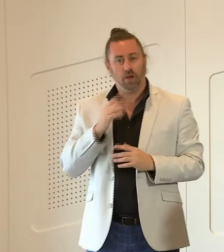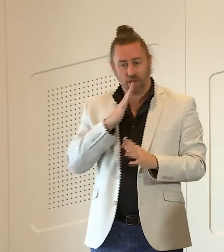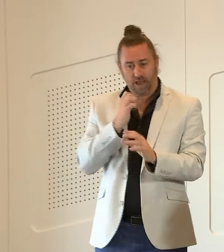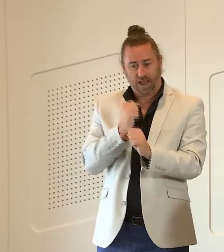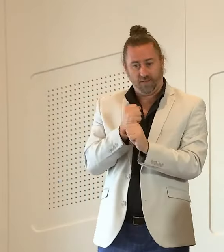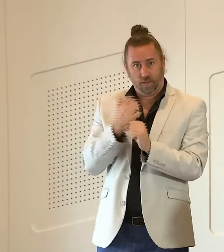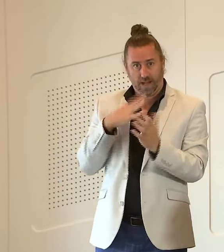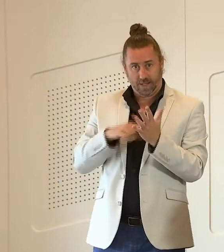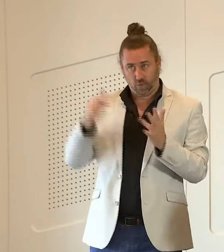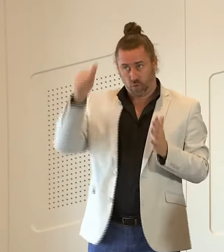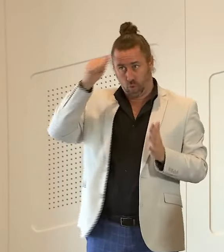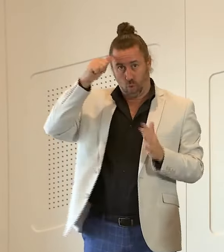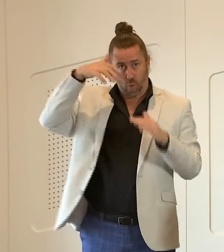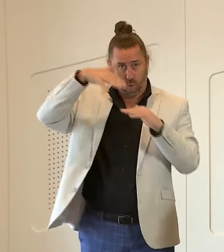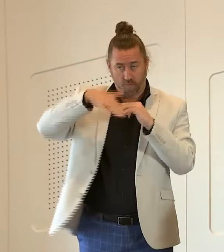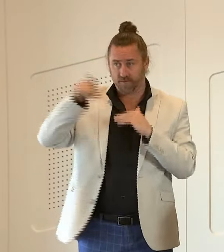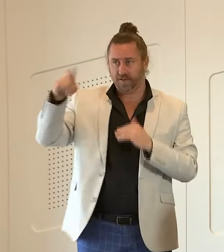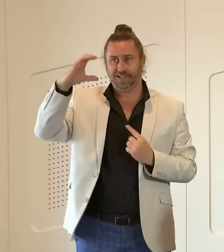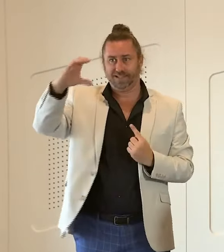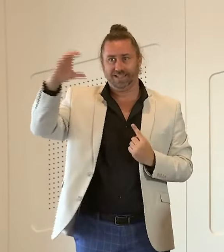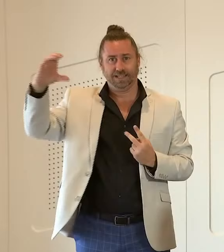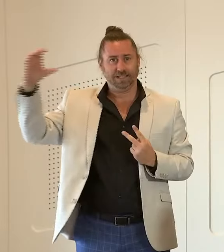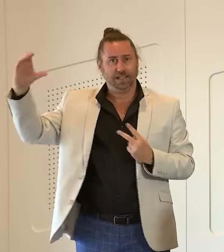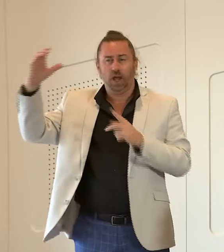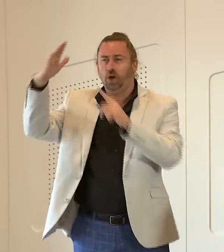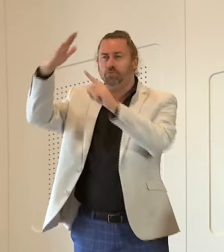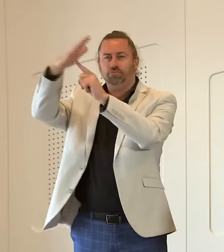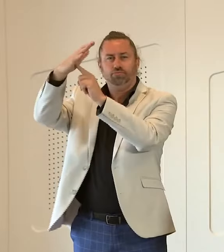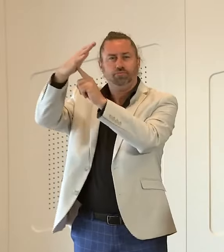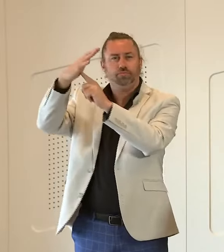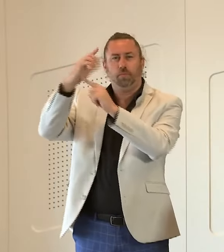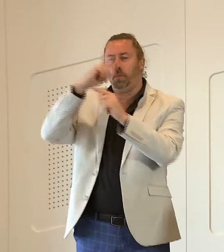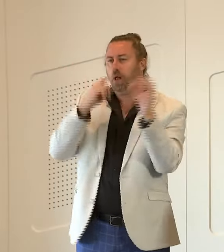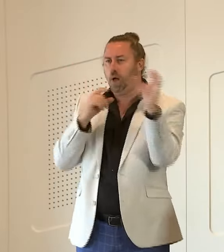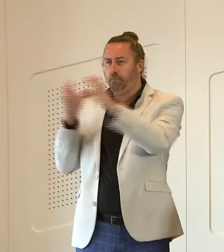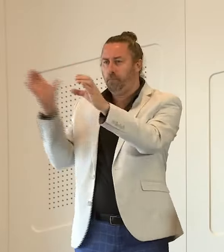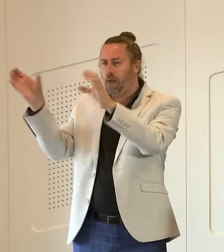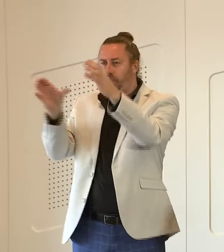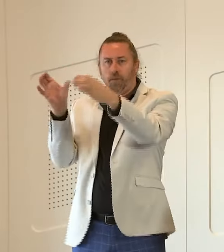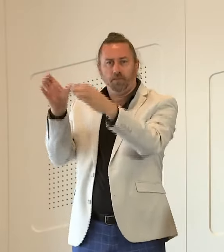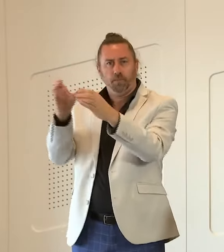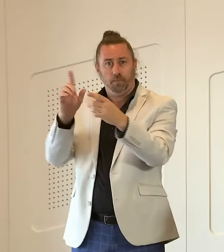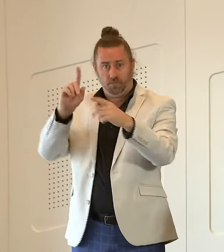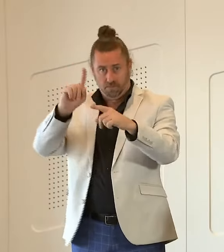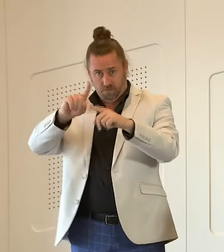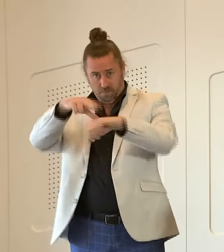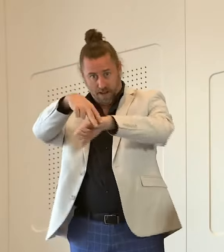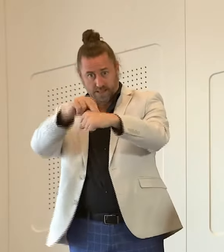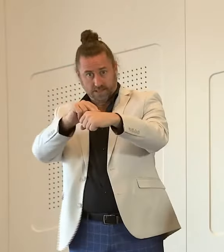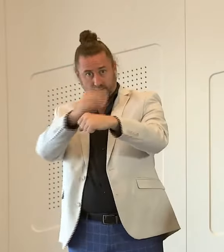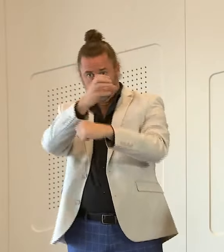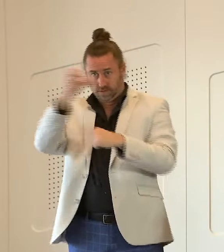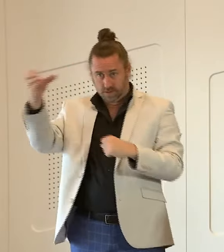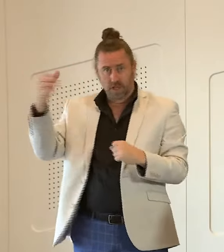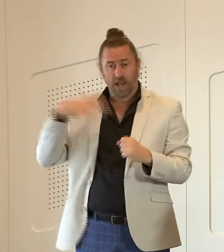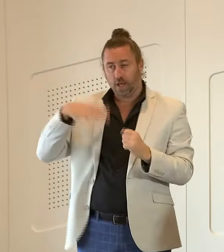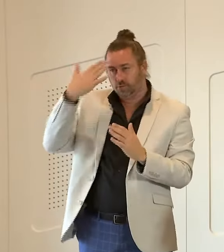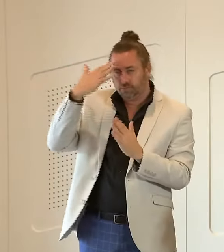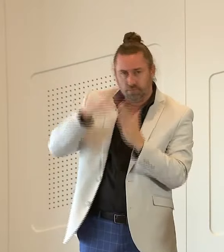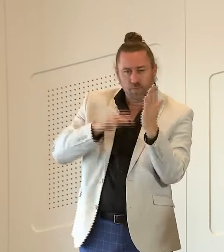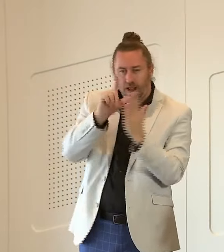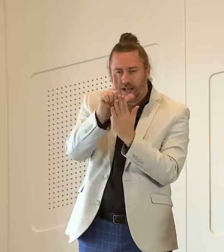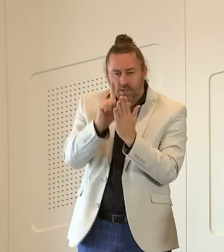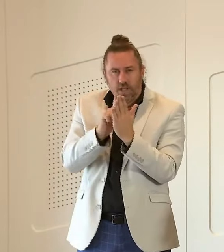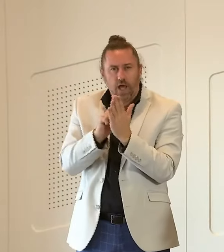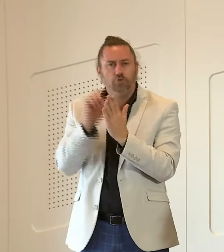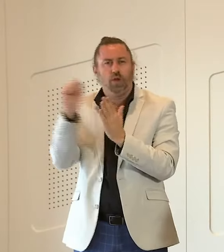on issues relating to the structure of the triple c in relation to the use of seconda police officers legislation guidelines practices